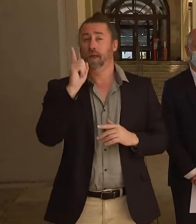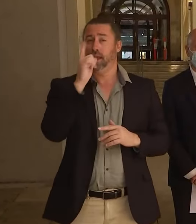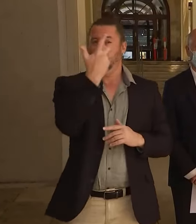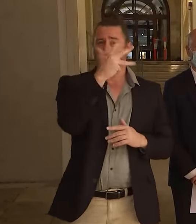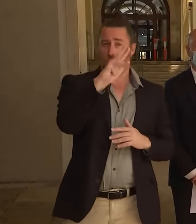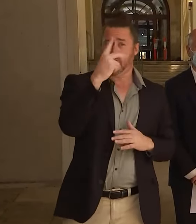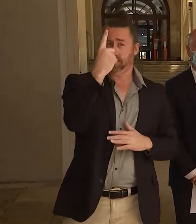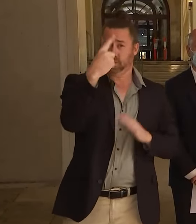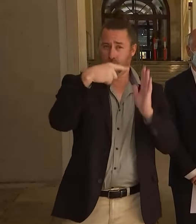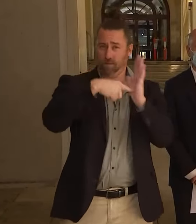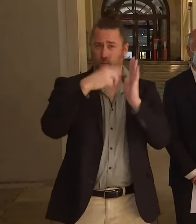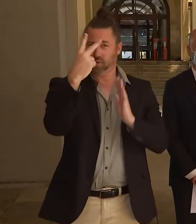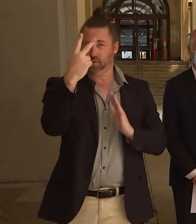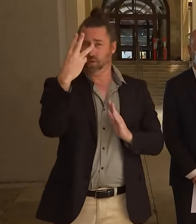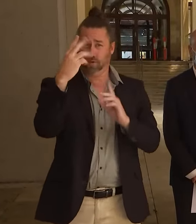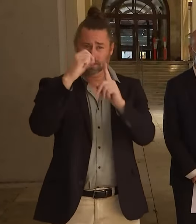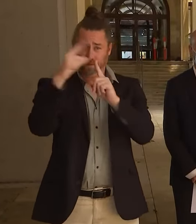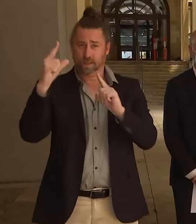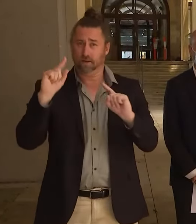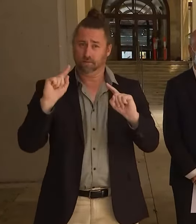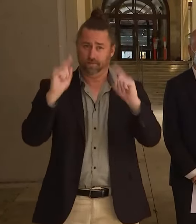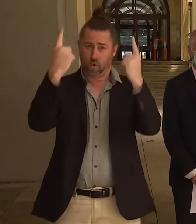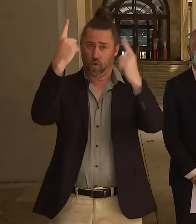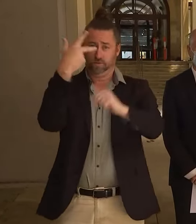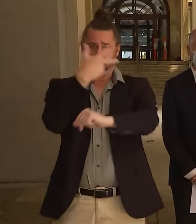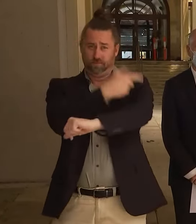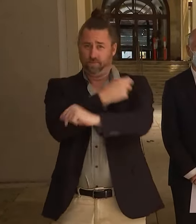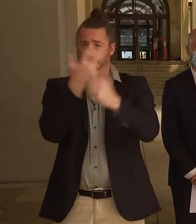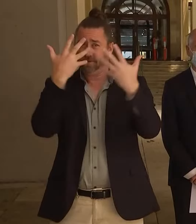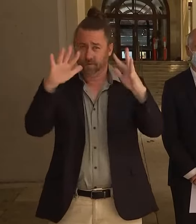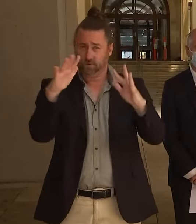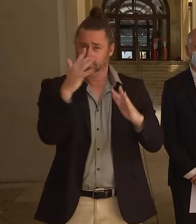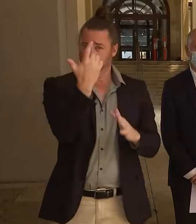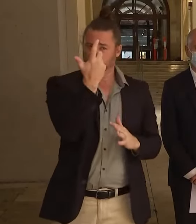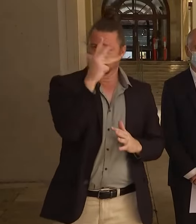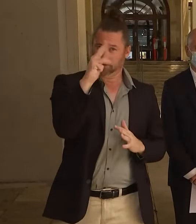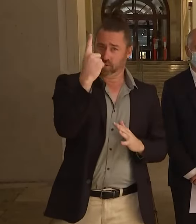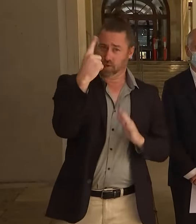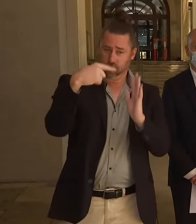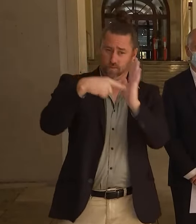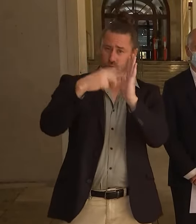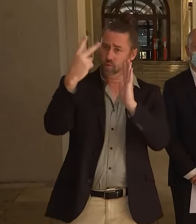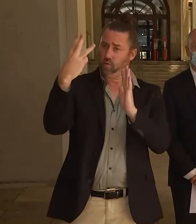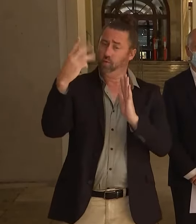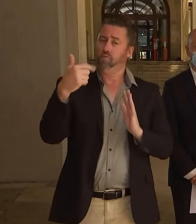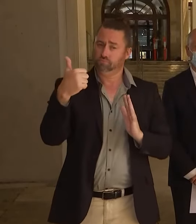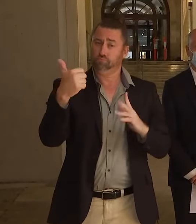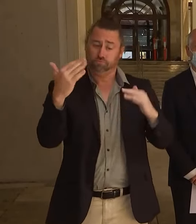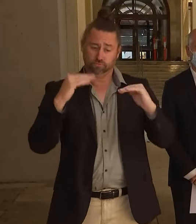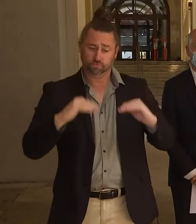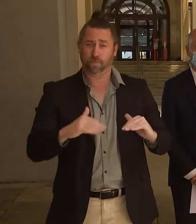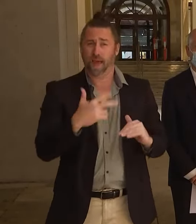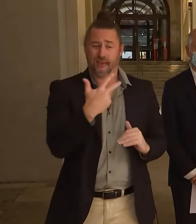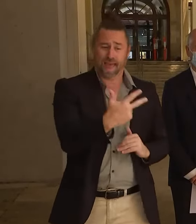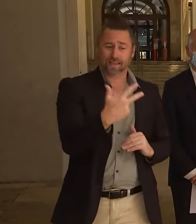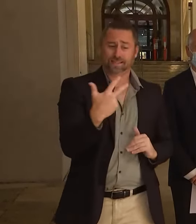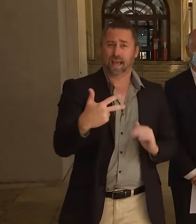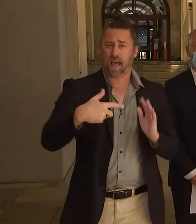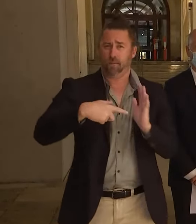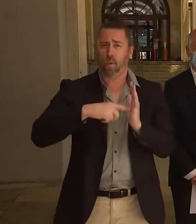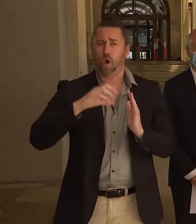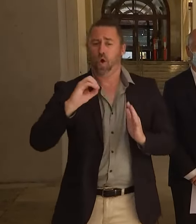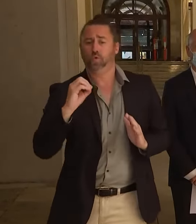.23% of our eligible population, 16 plus have had one dose and 88.02